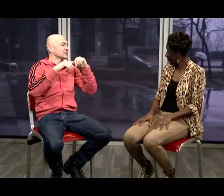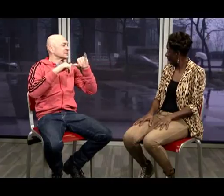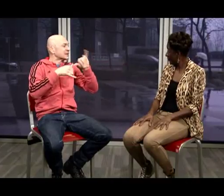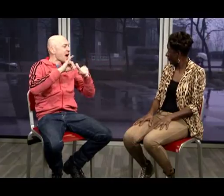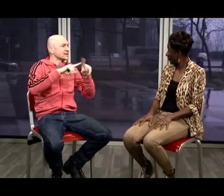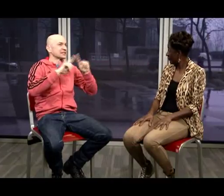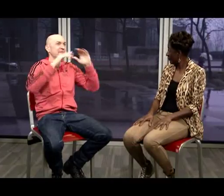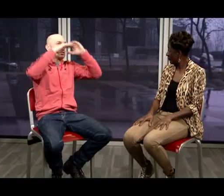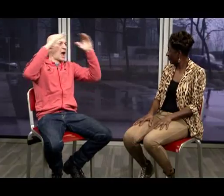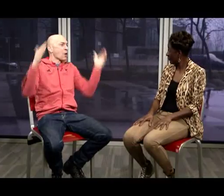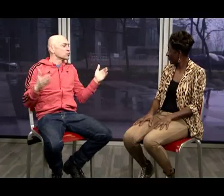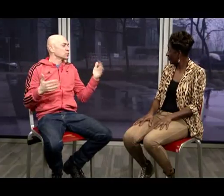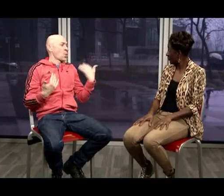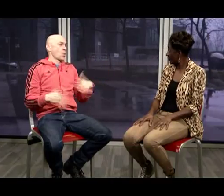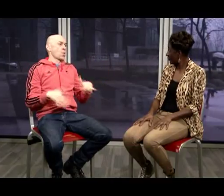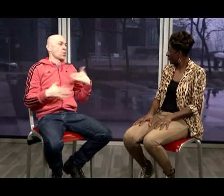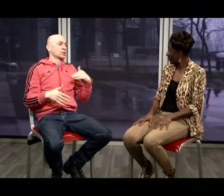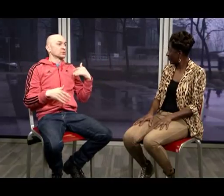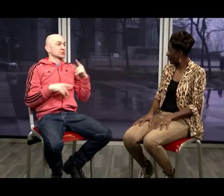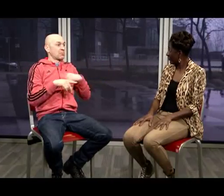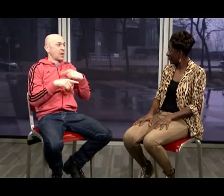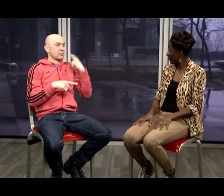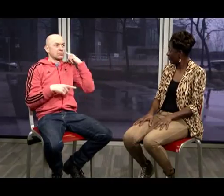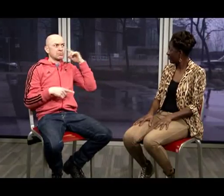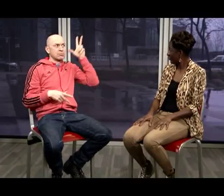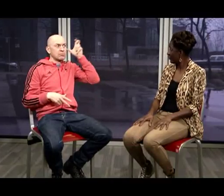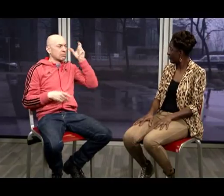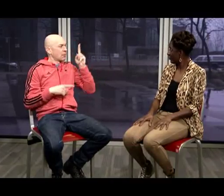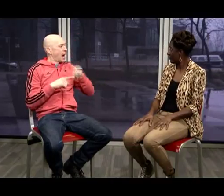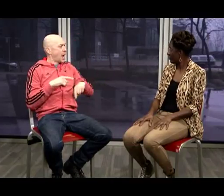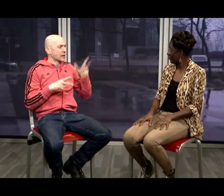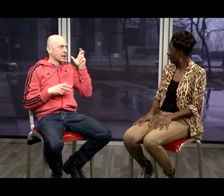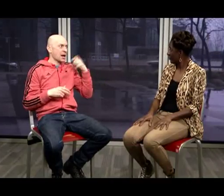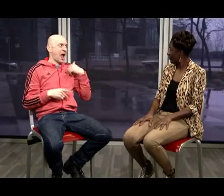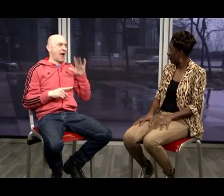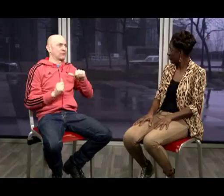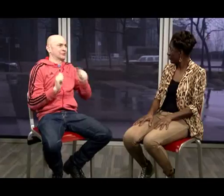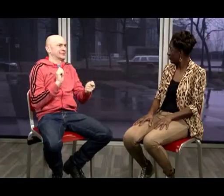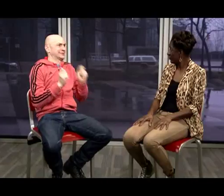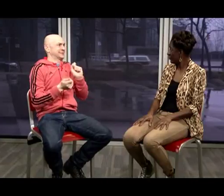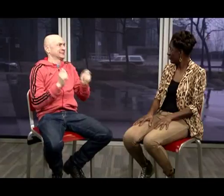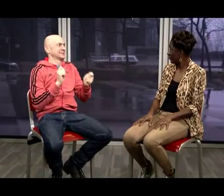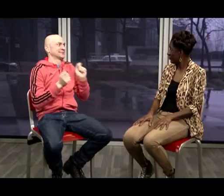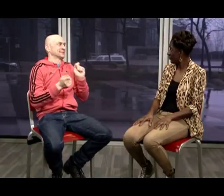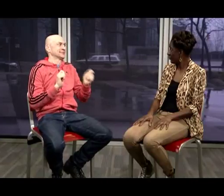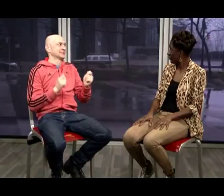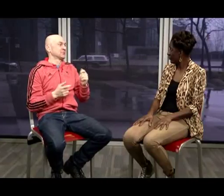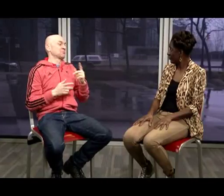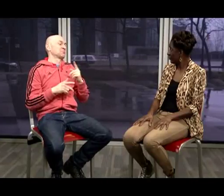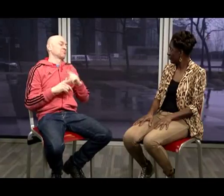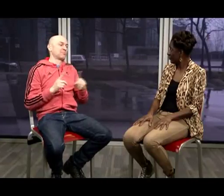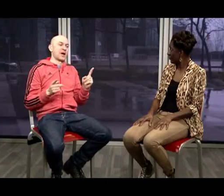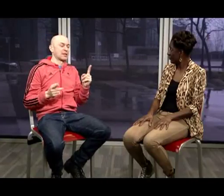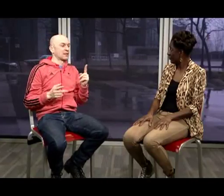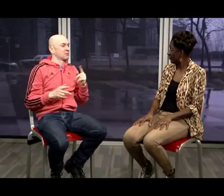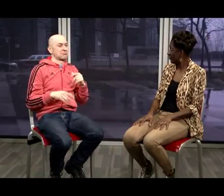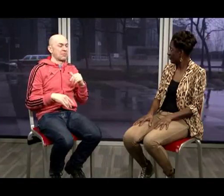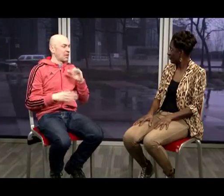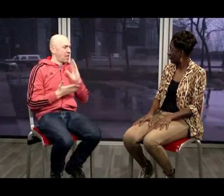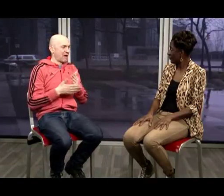animation and there's all kinds of great stage work and being able to perform not hearing all of the quality